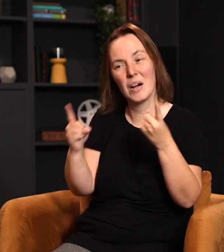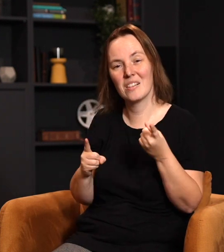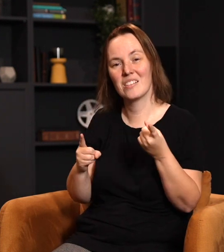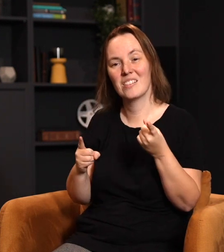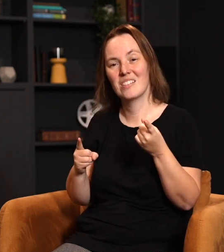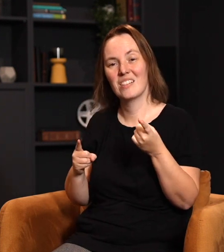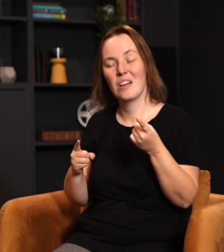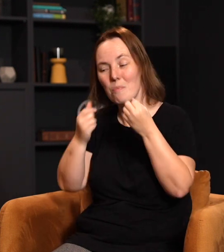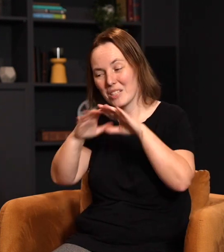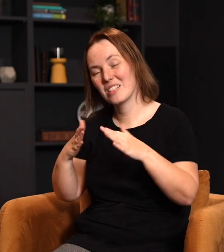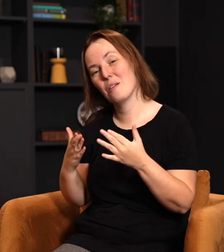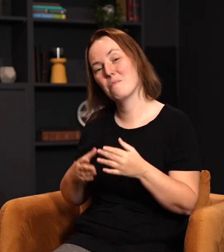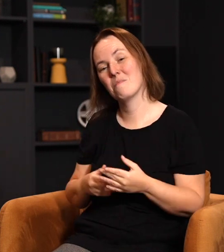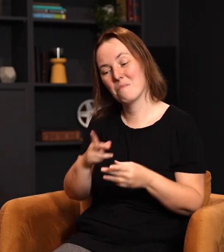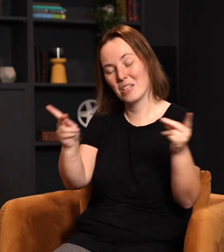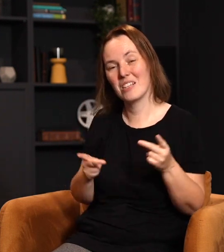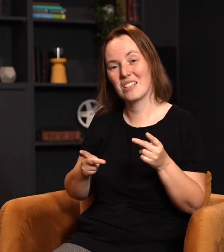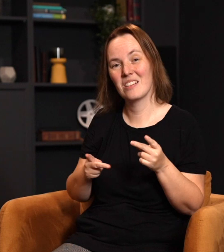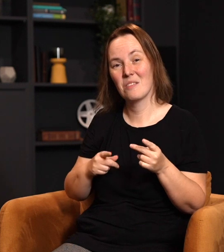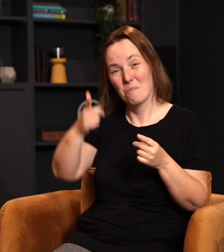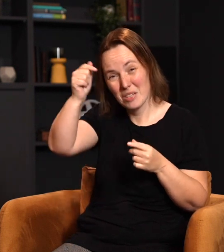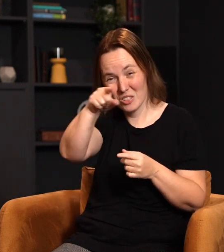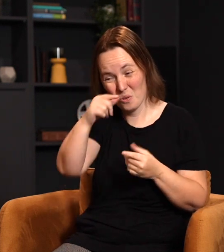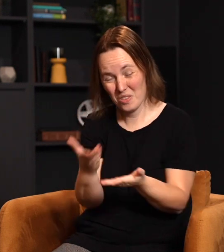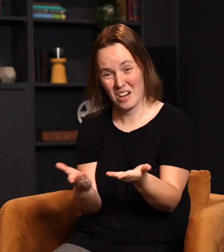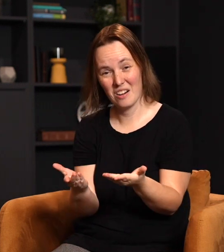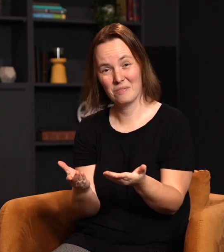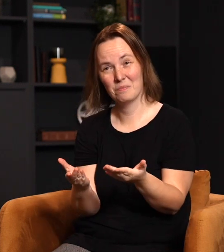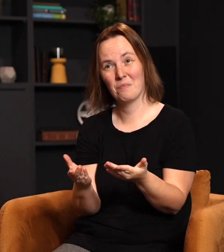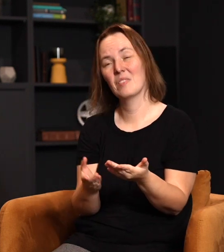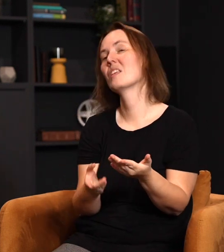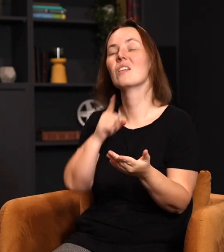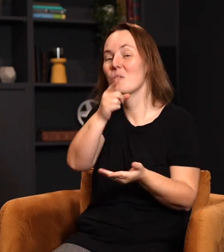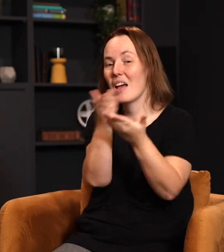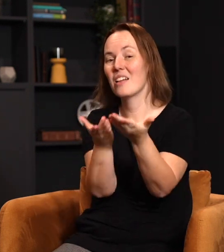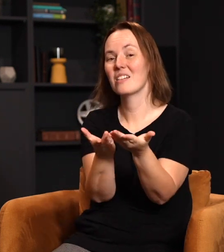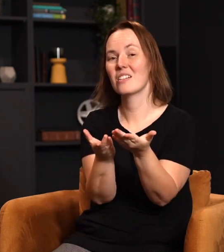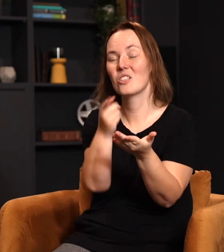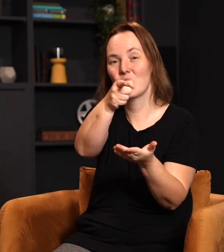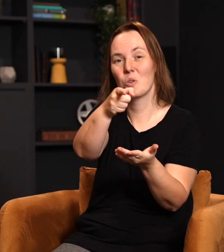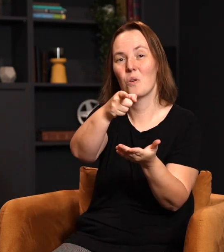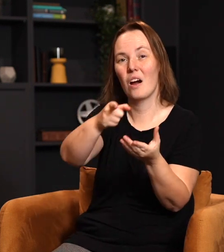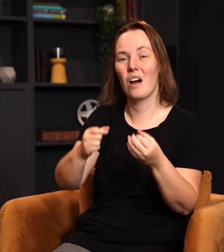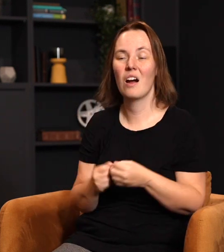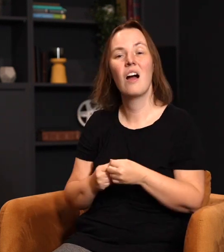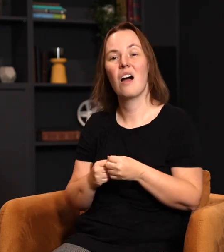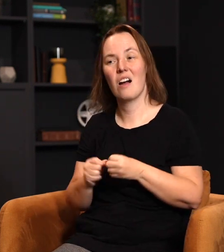but he also blesses that place by you being there. You can't see it in the realm of the spirit, but the reality is you literally are a